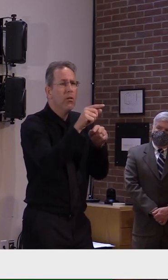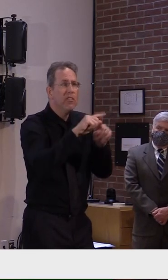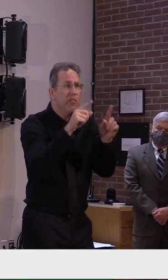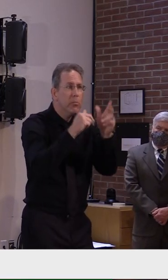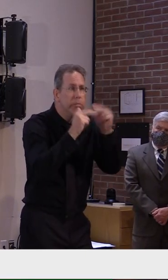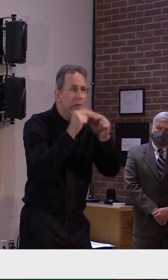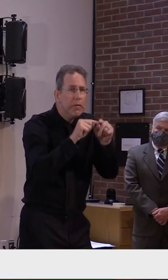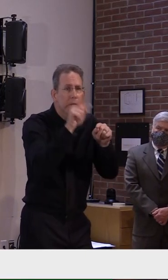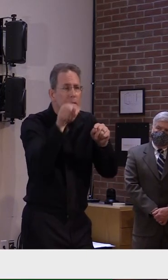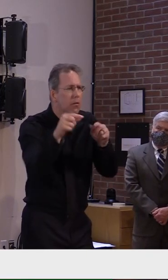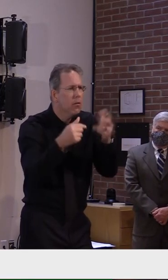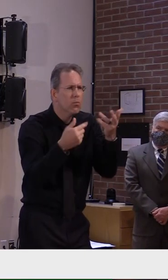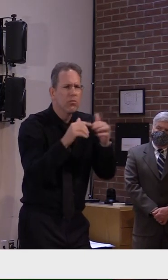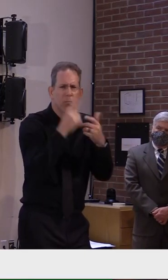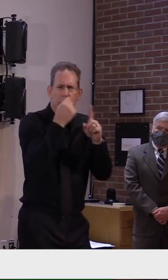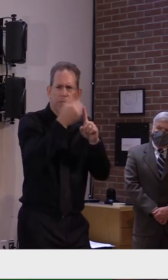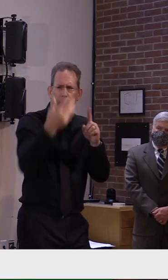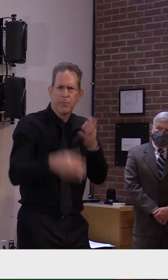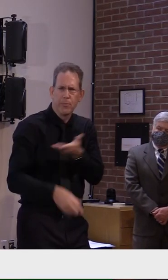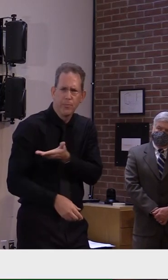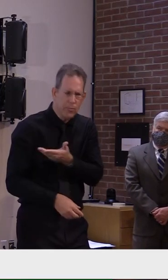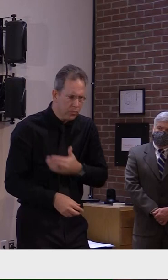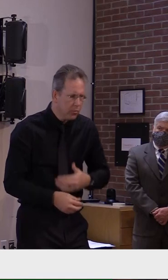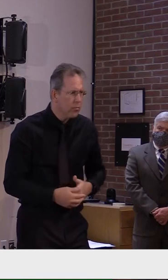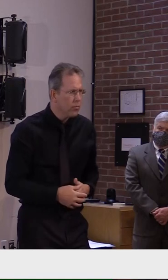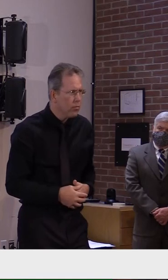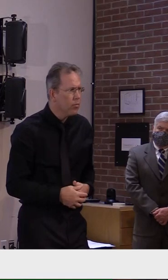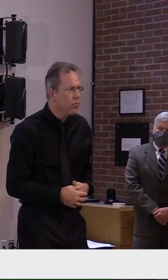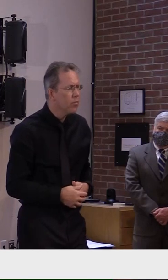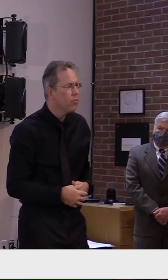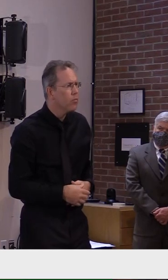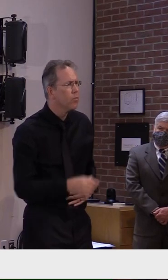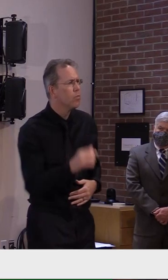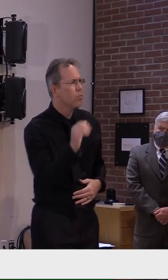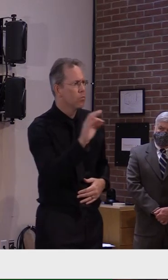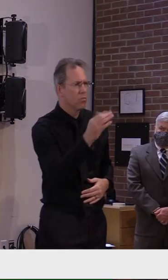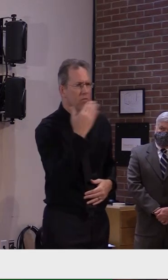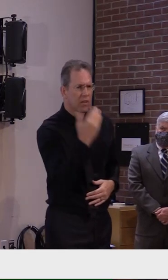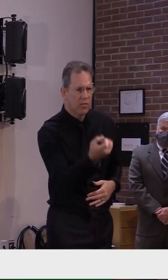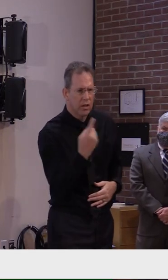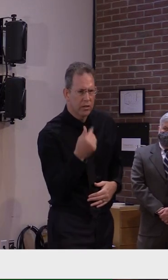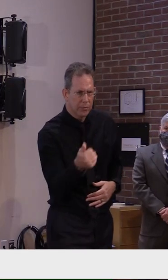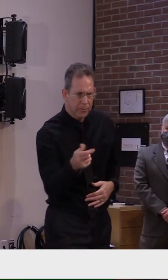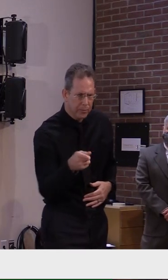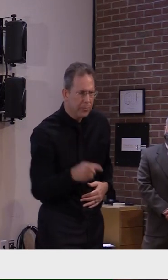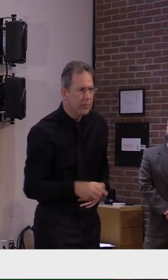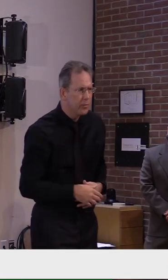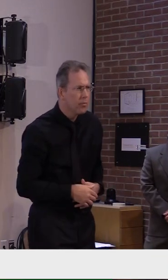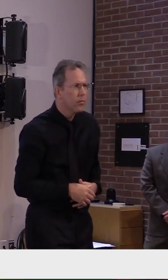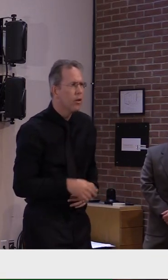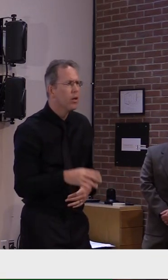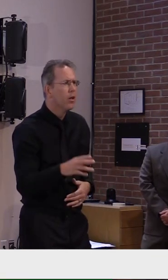for college students who are coming back home to Vermont to quarantine. Um, the quarantine